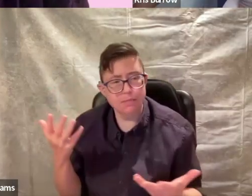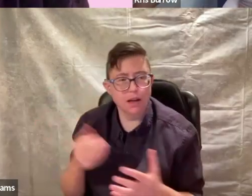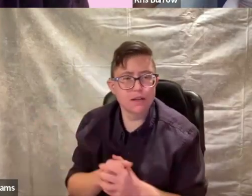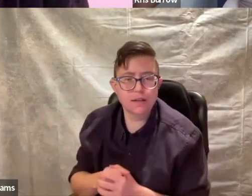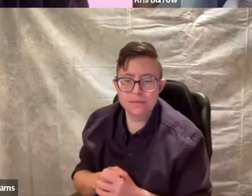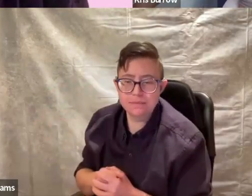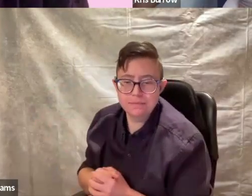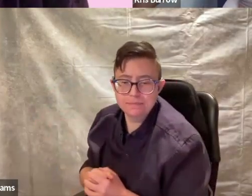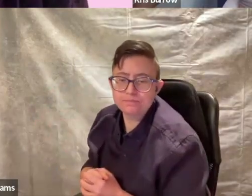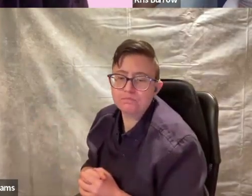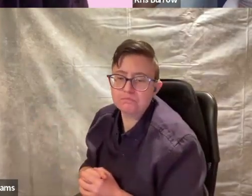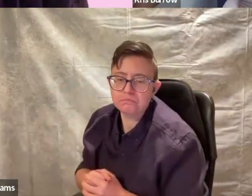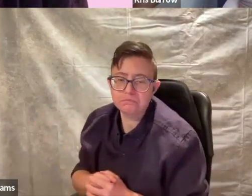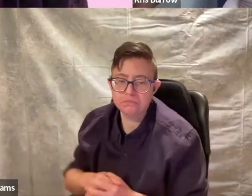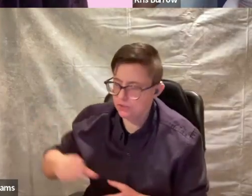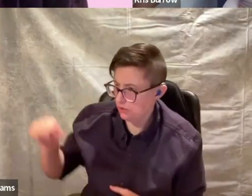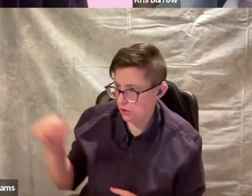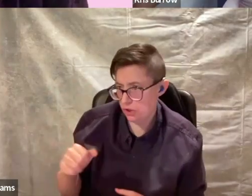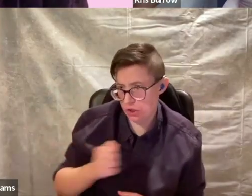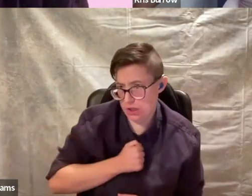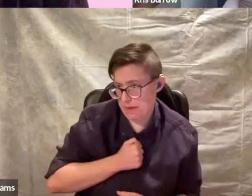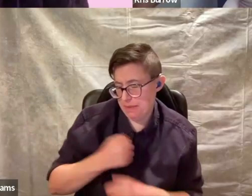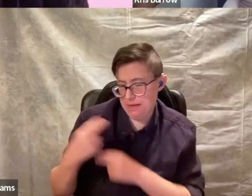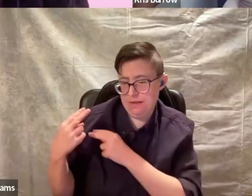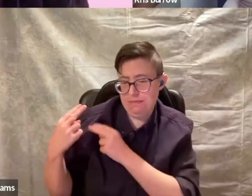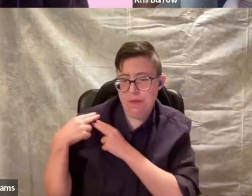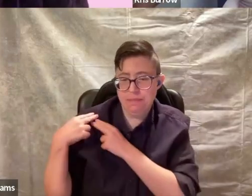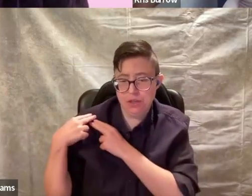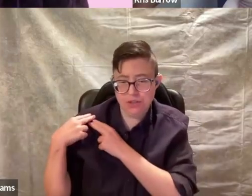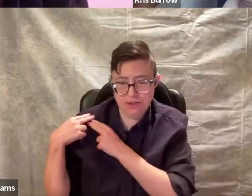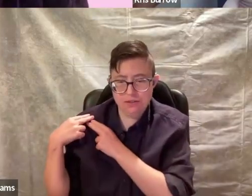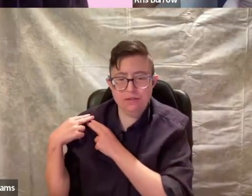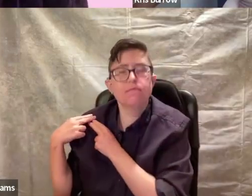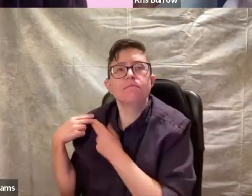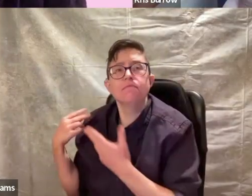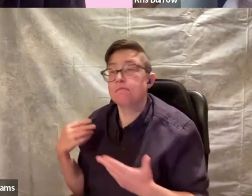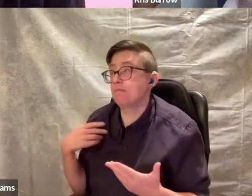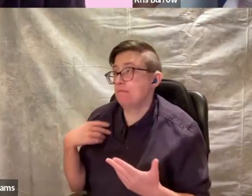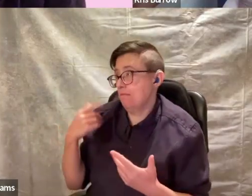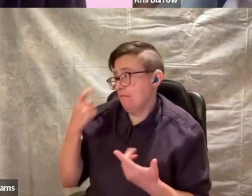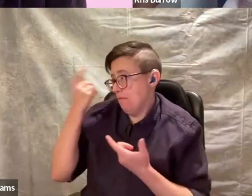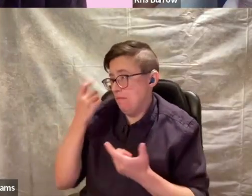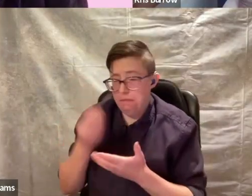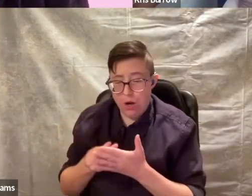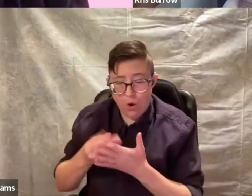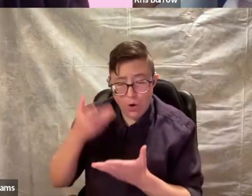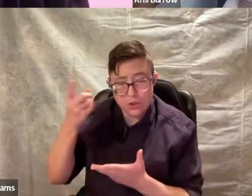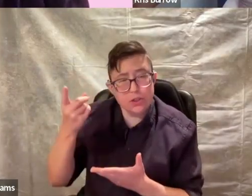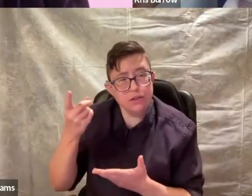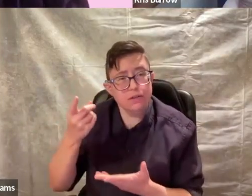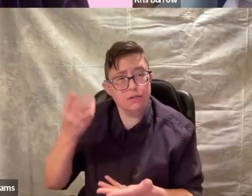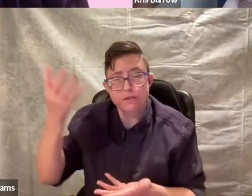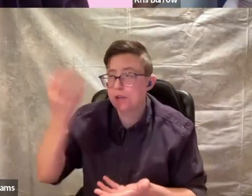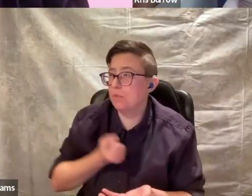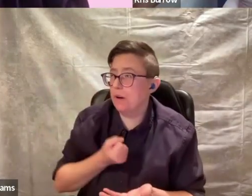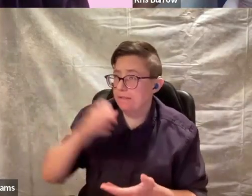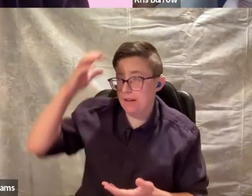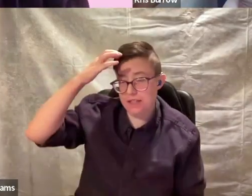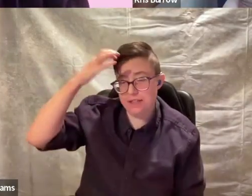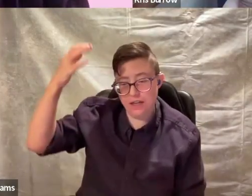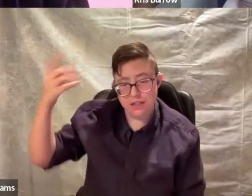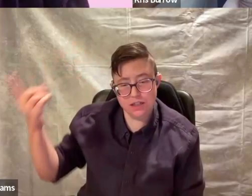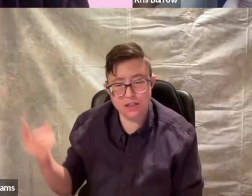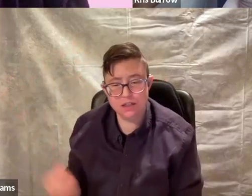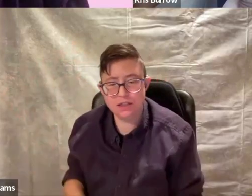of my mind? Should it be my burden? My cost to the